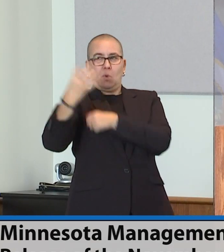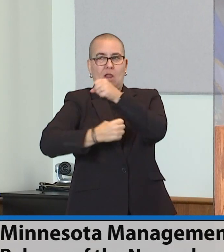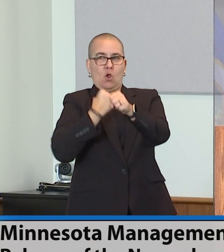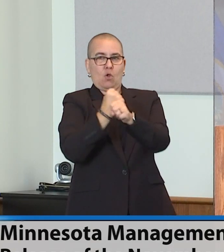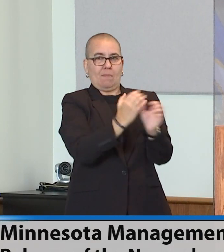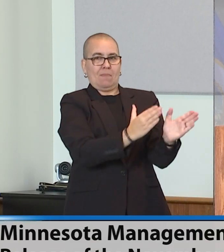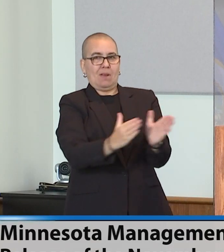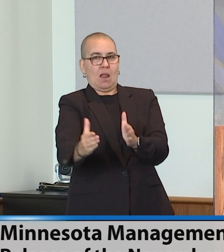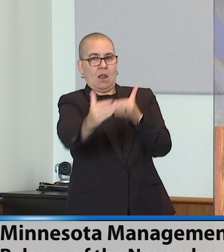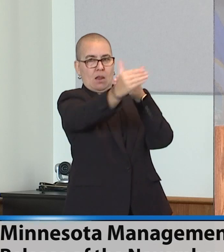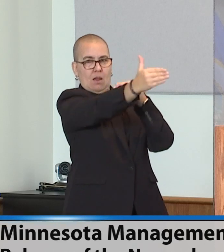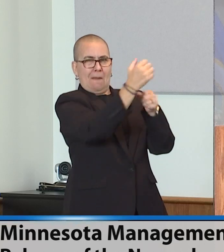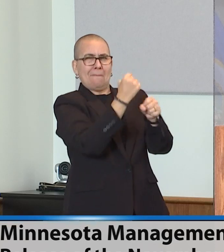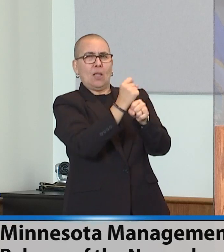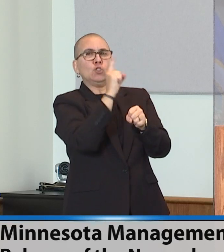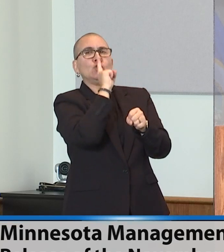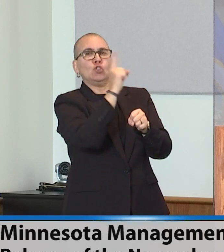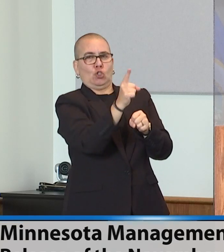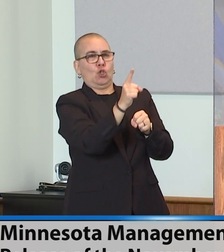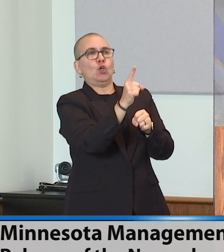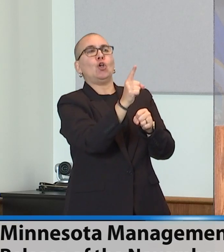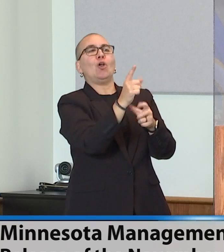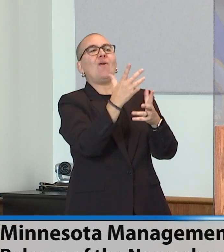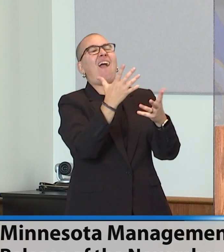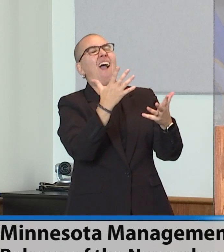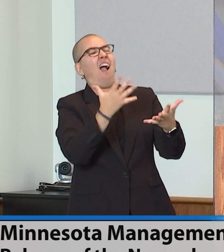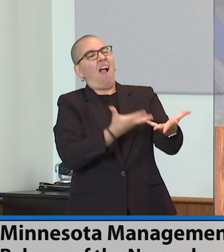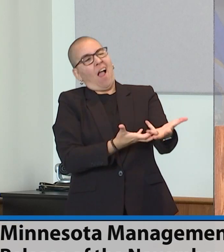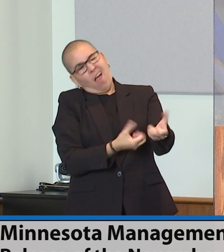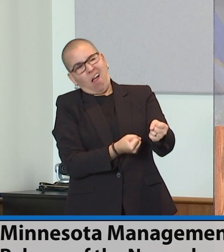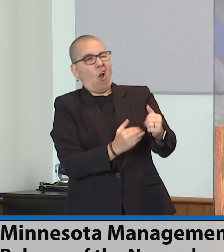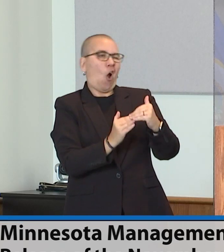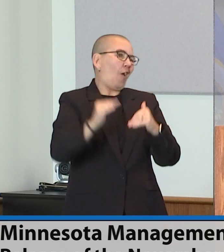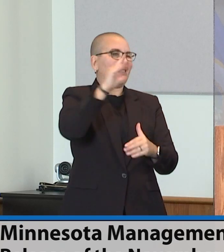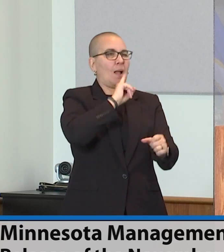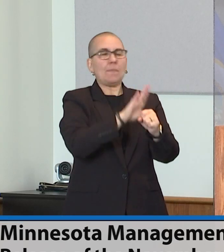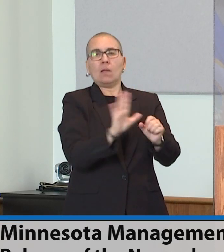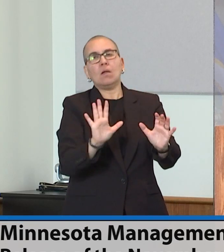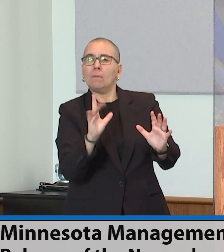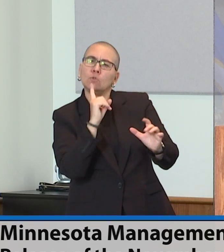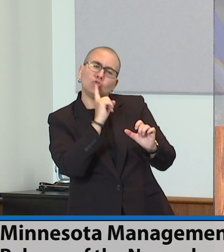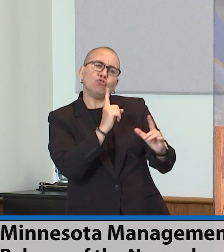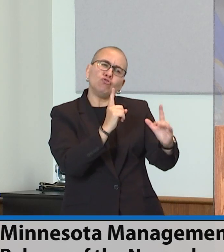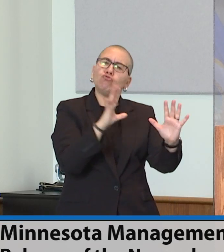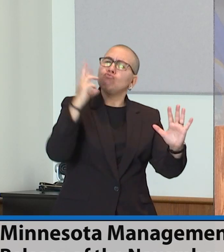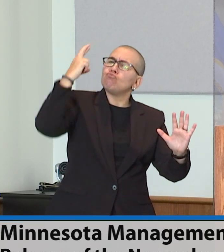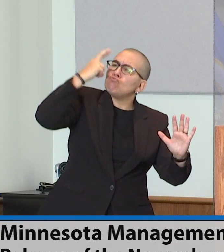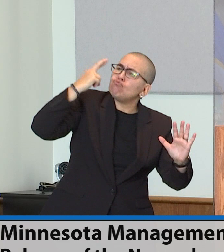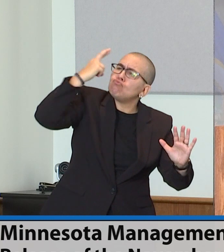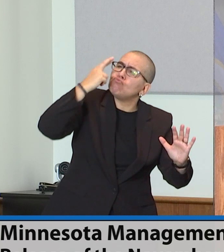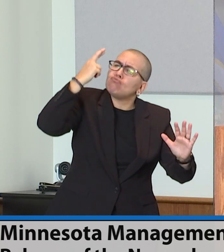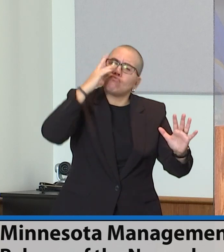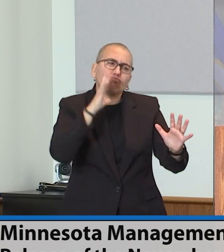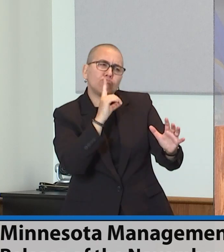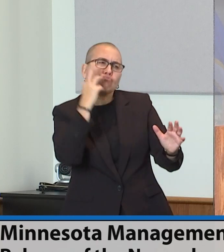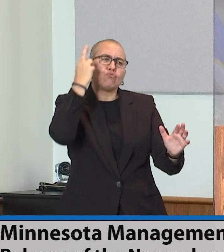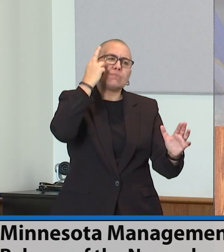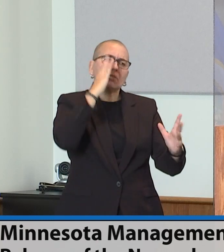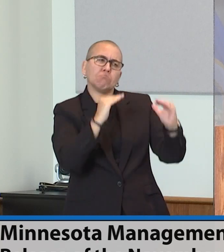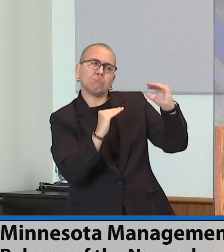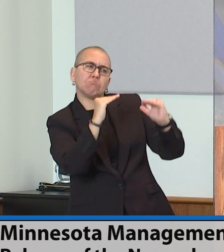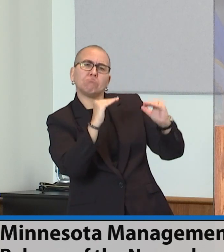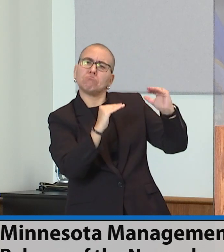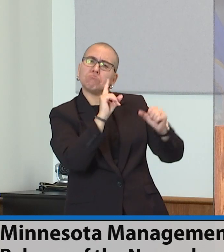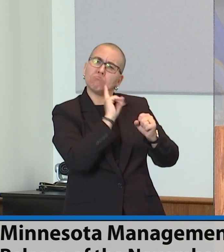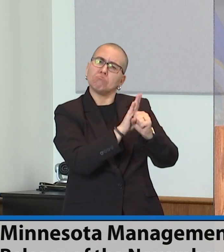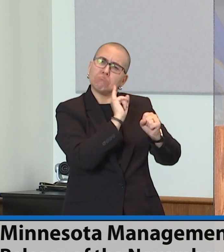and we're able to sustain our promises. One of the most important economic factors that we have right now is the tightness in